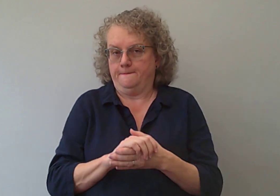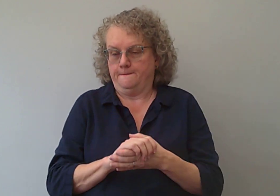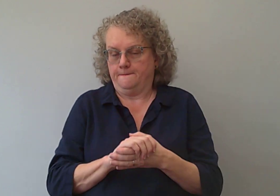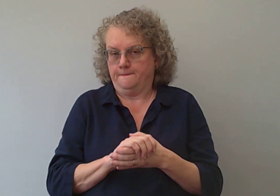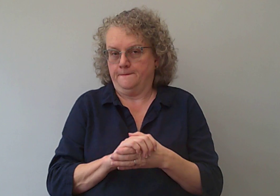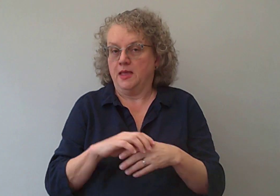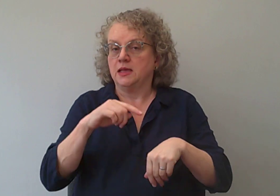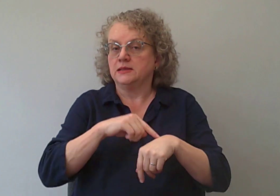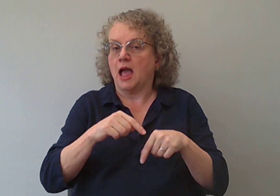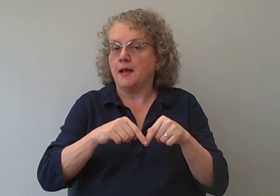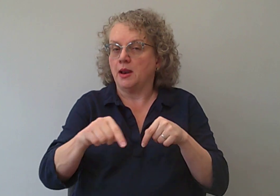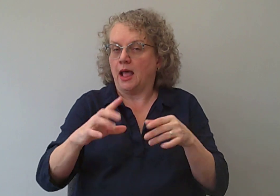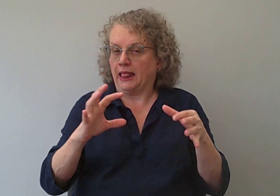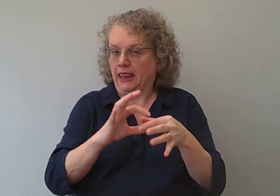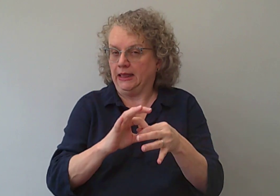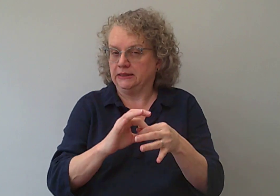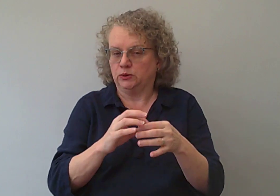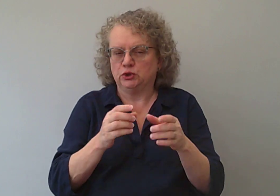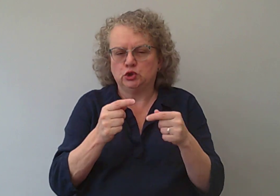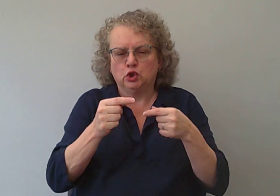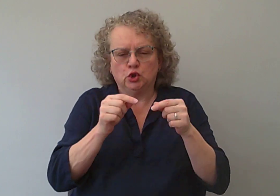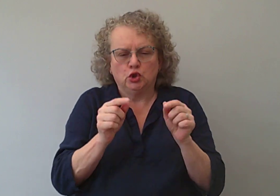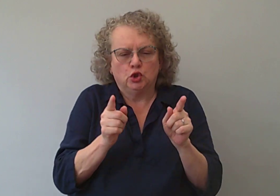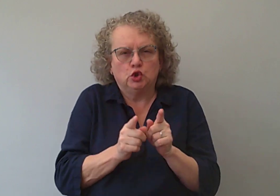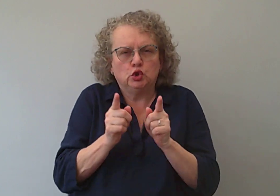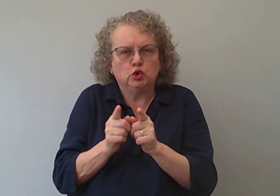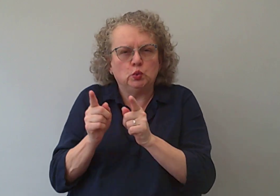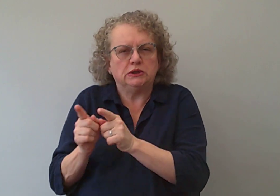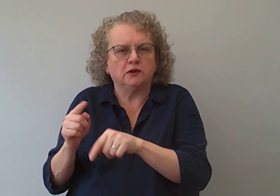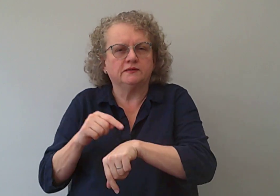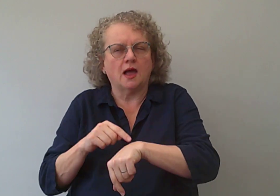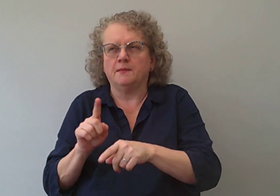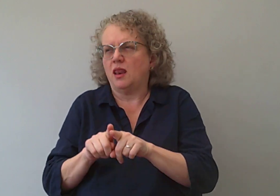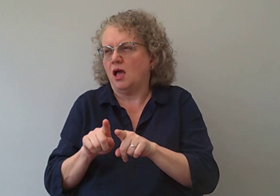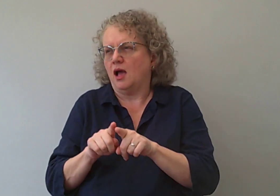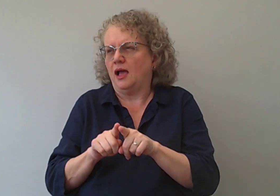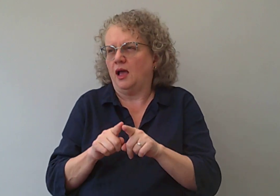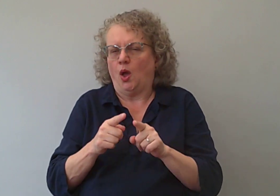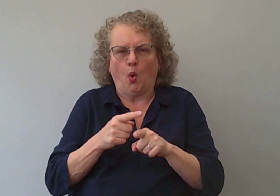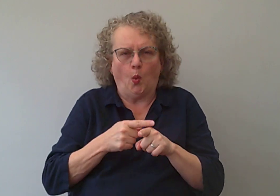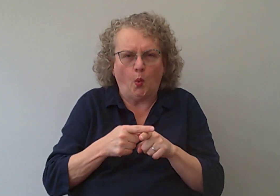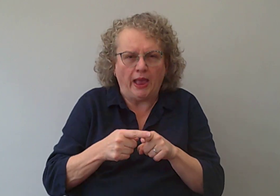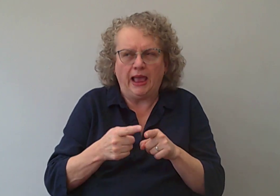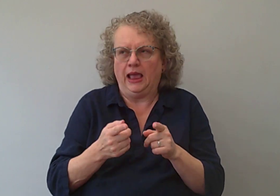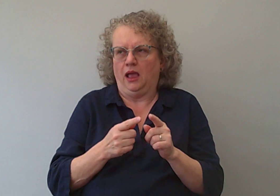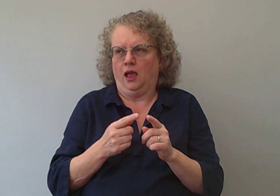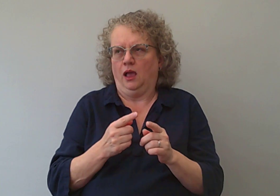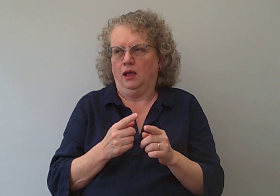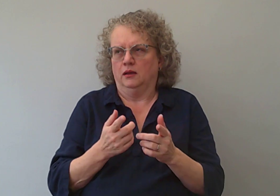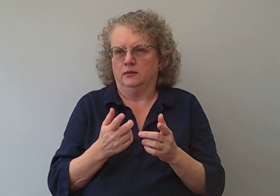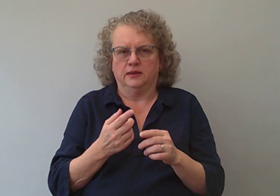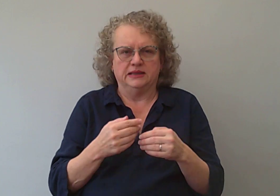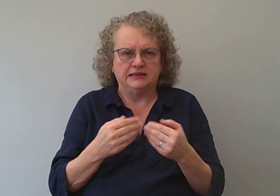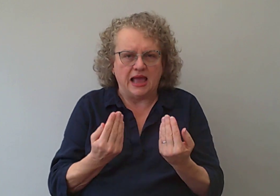time. So timelines are linked to units of times, like week,